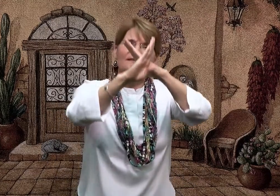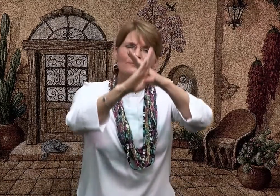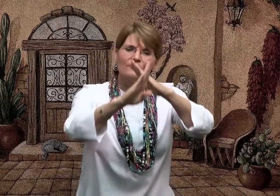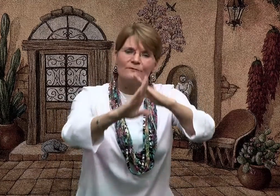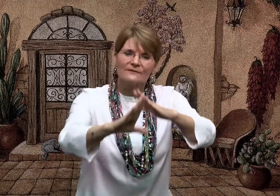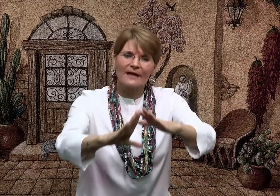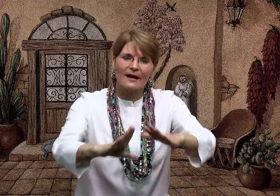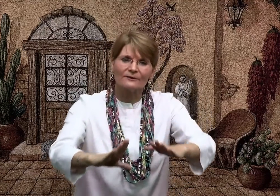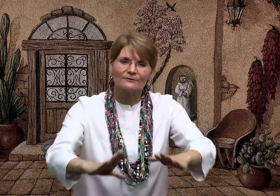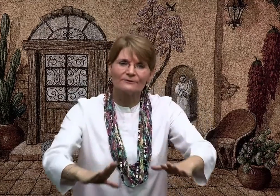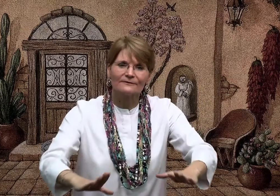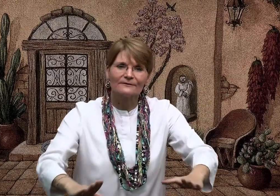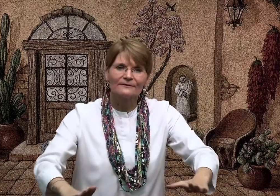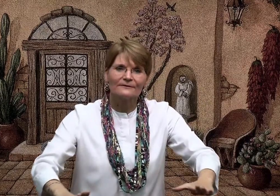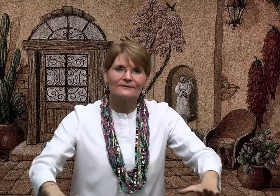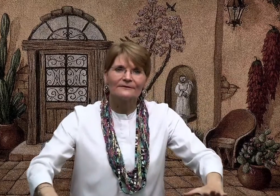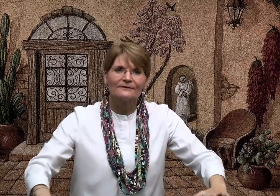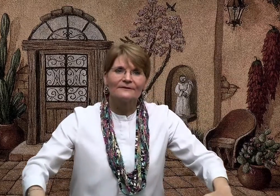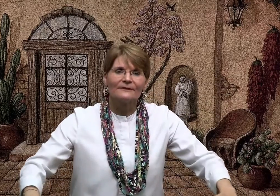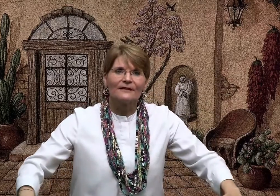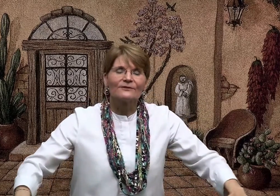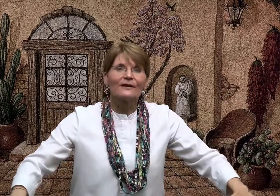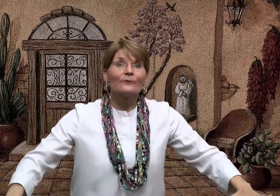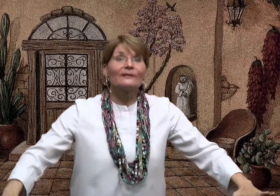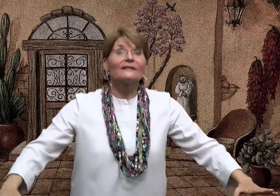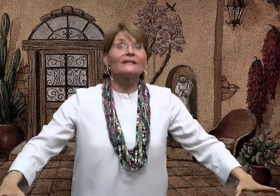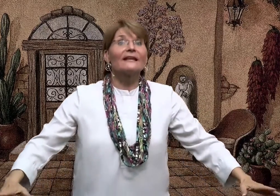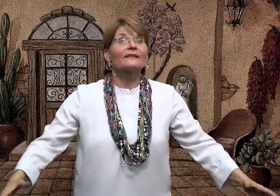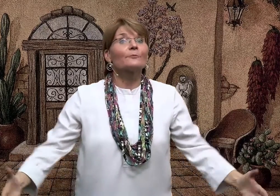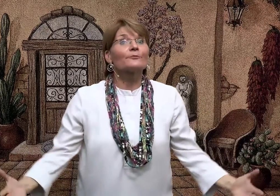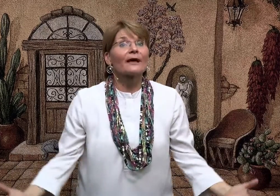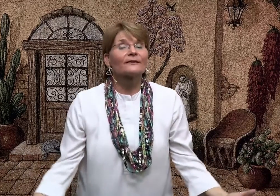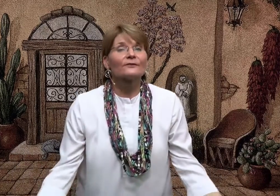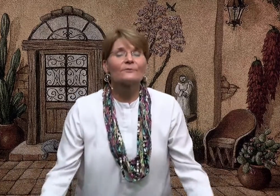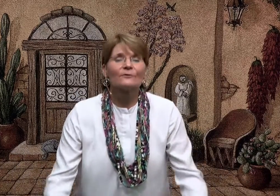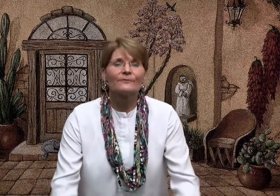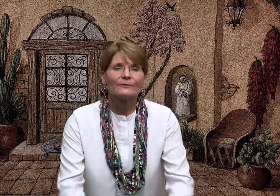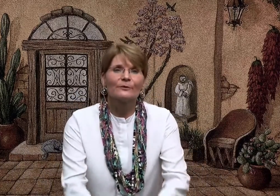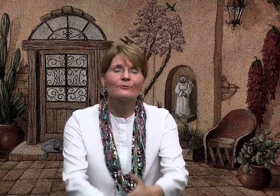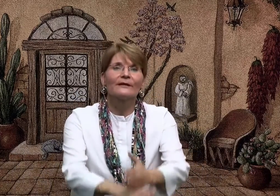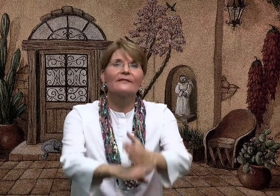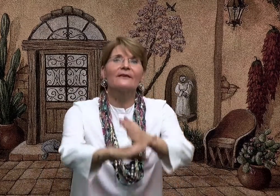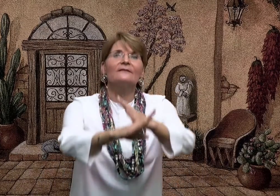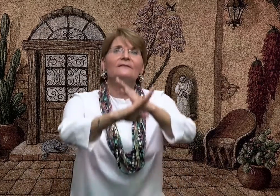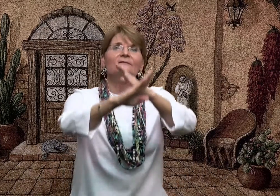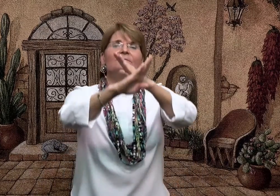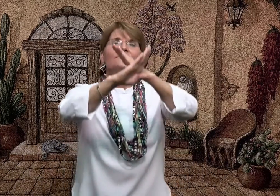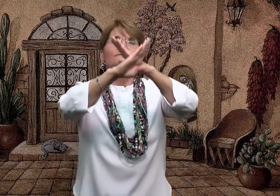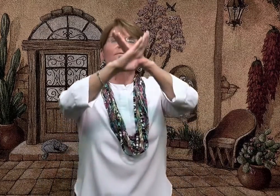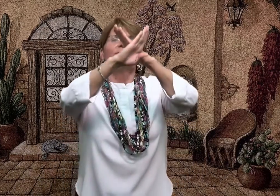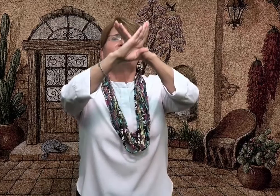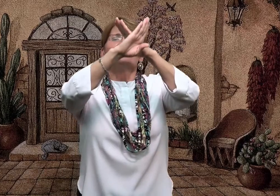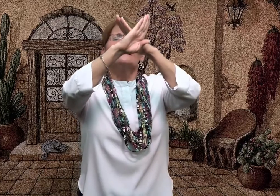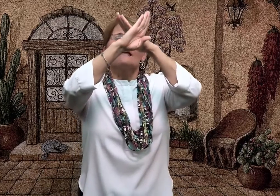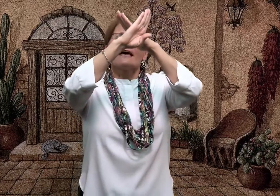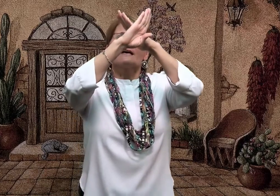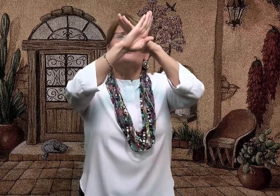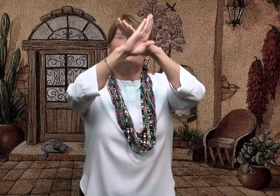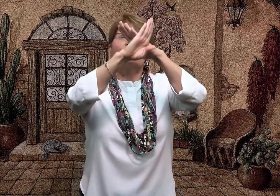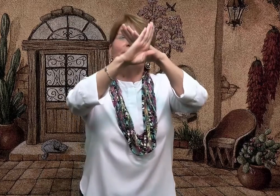it moves down. And so now we can connect the breath to the movement. We breathe in. And as you breathe